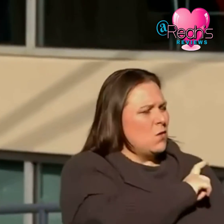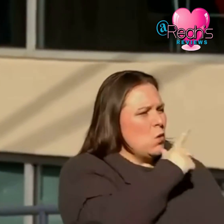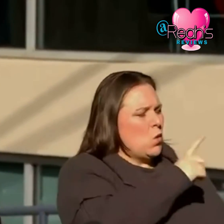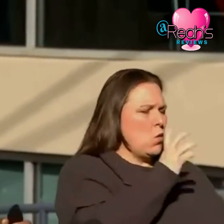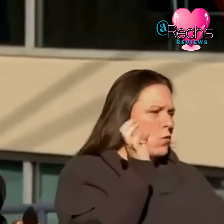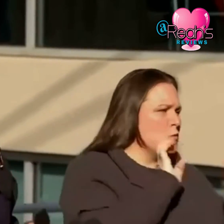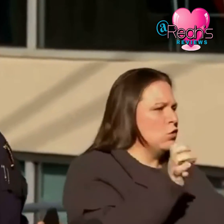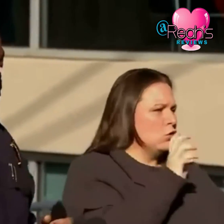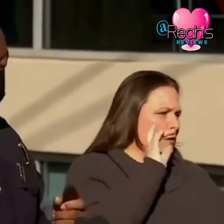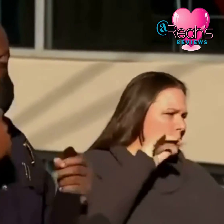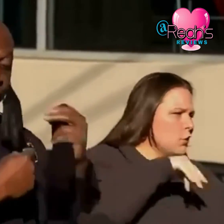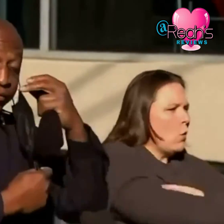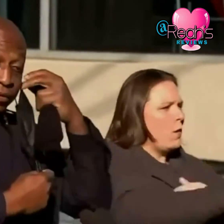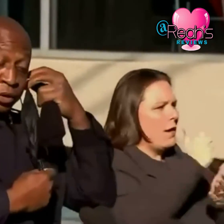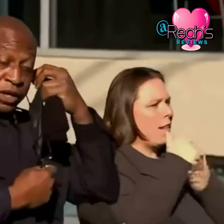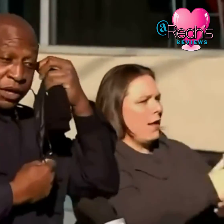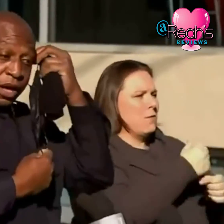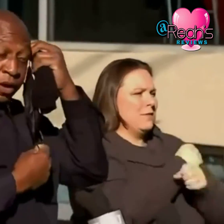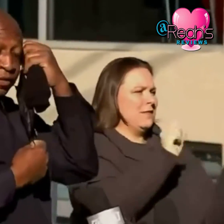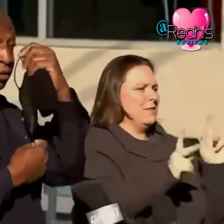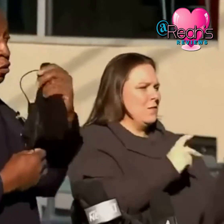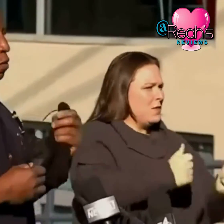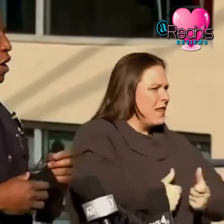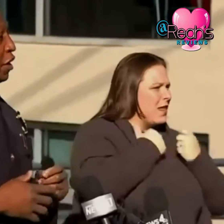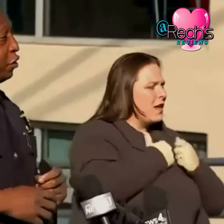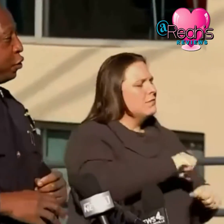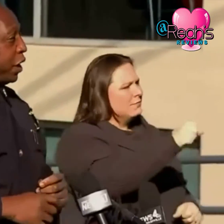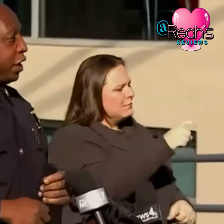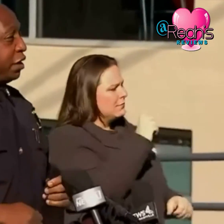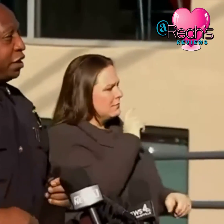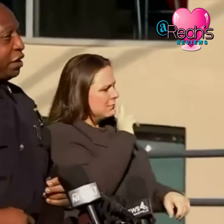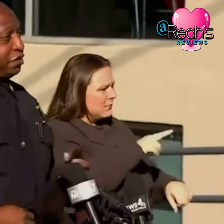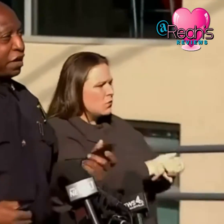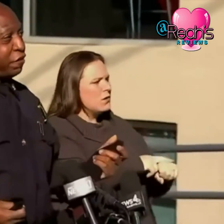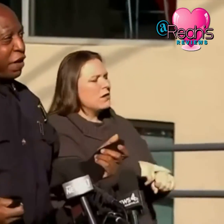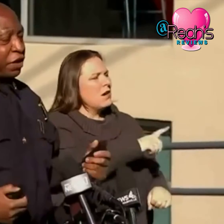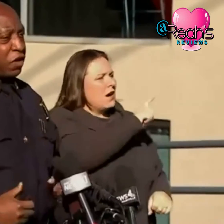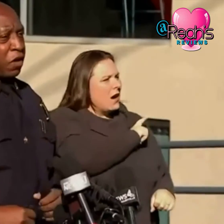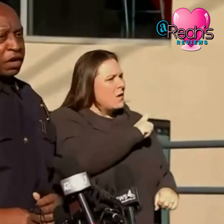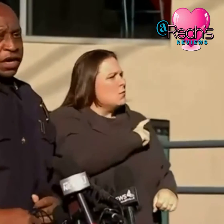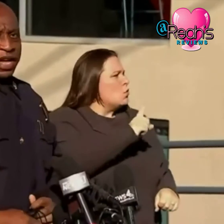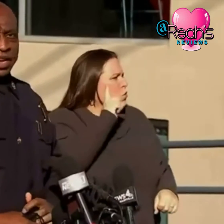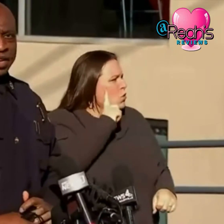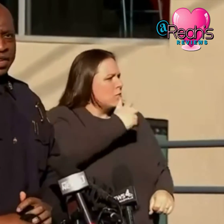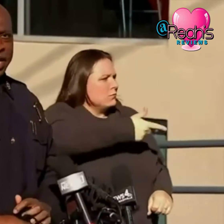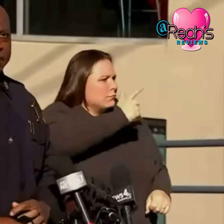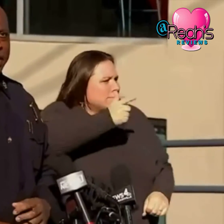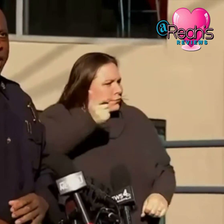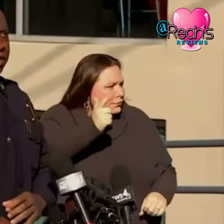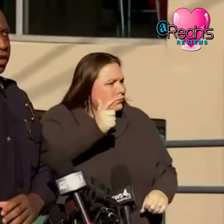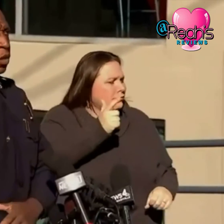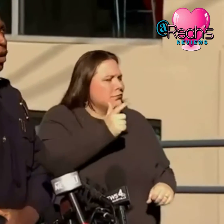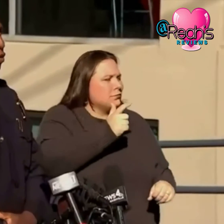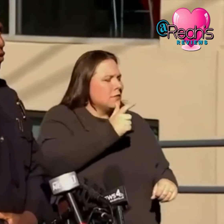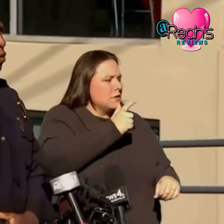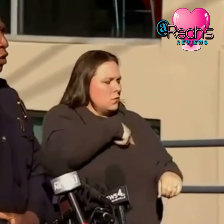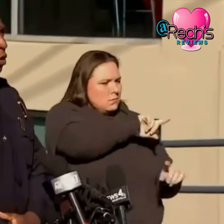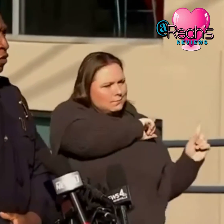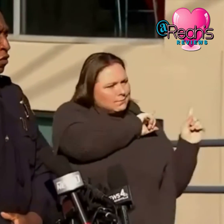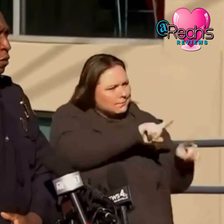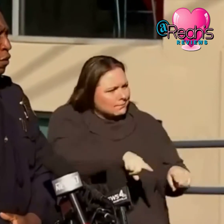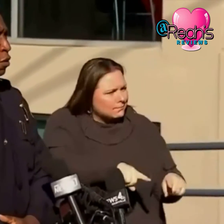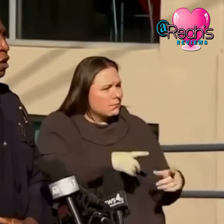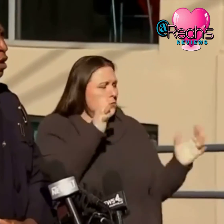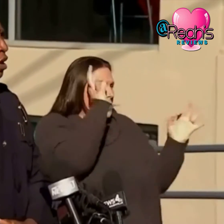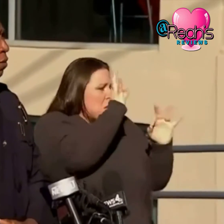oh yeah absolutely officers responded to a shots fired call and had didn't have any idea what else was going